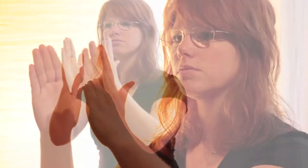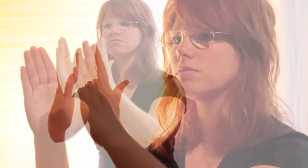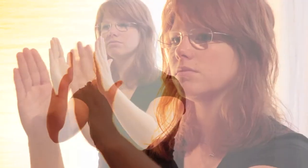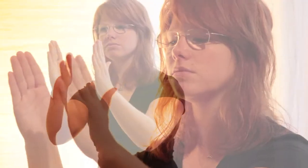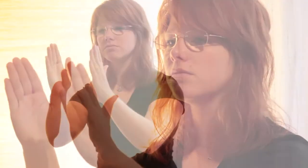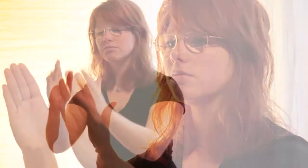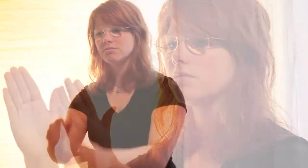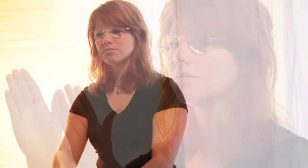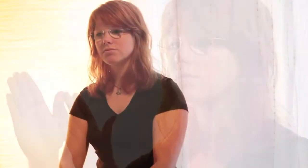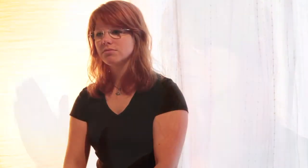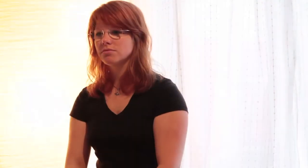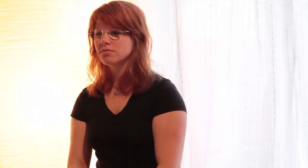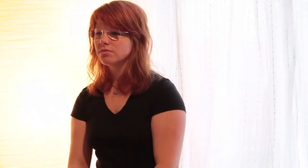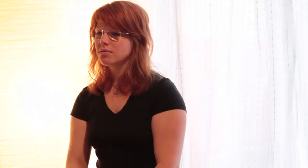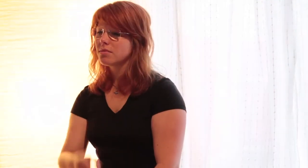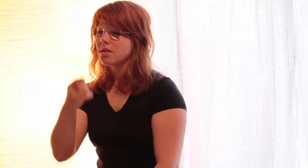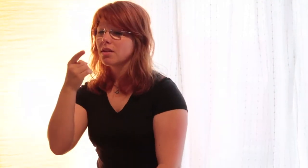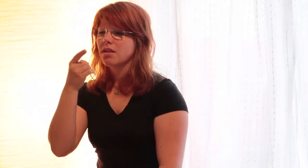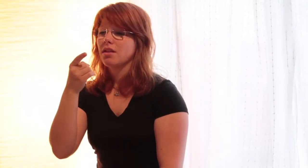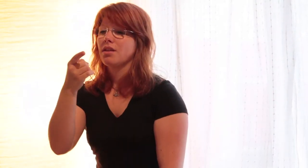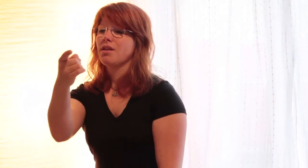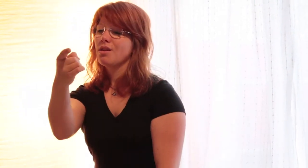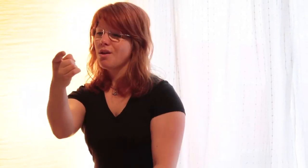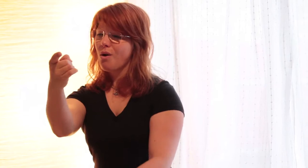You are the life